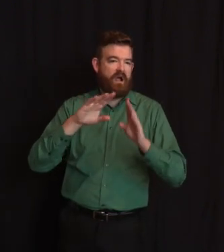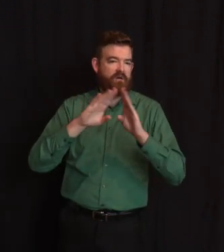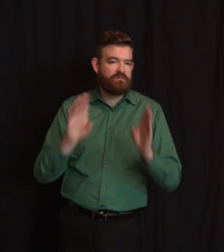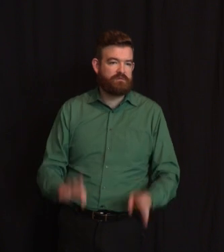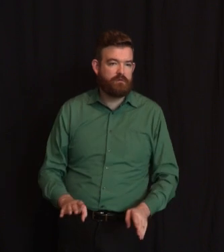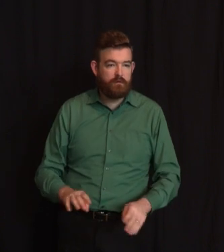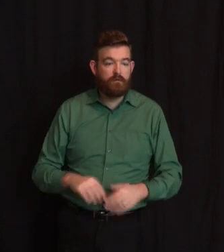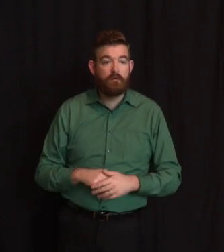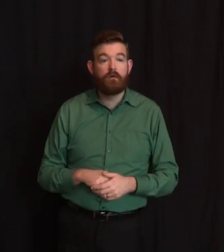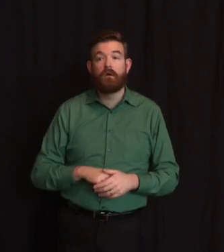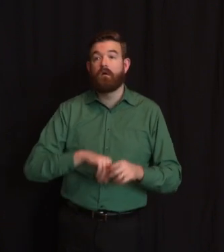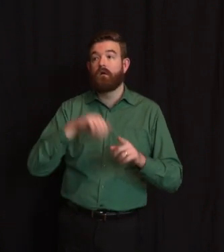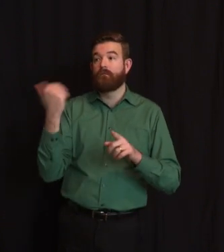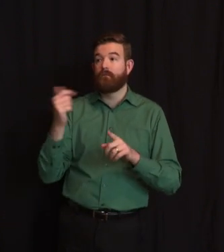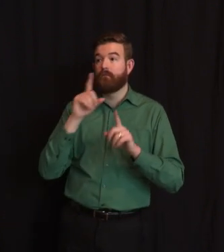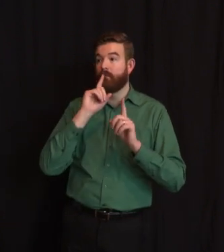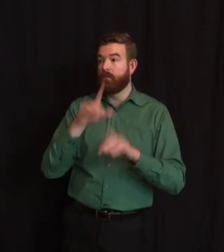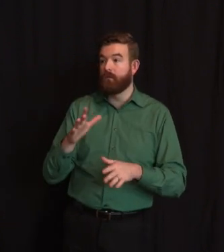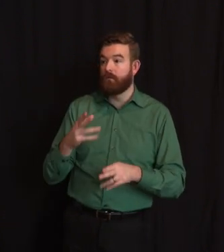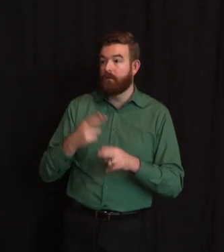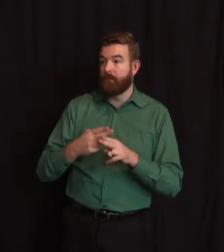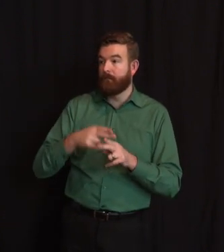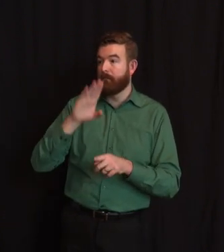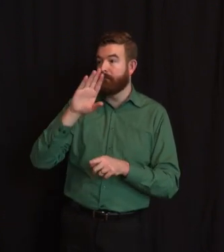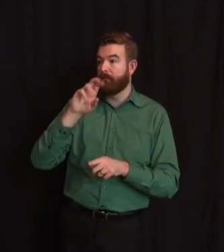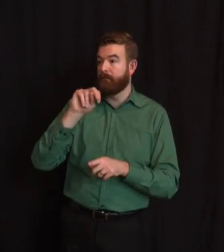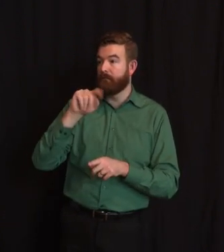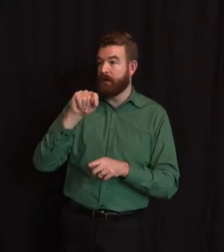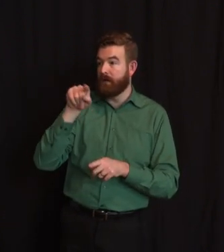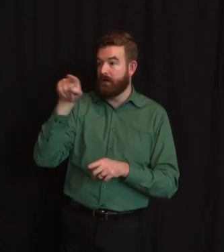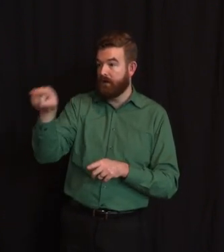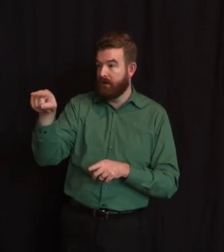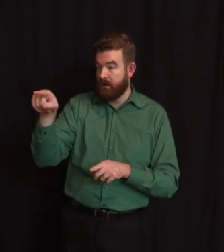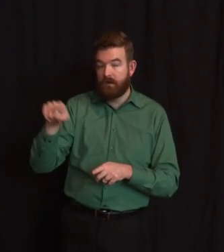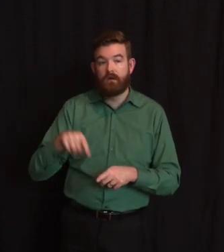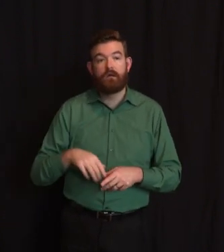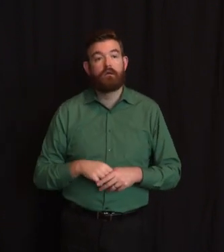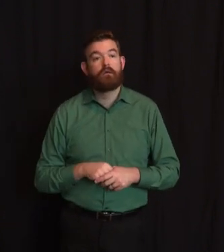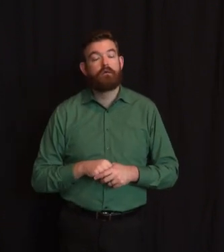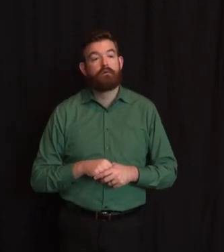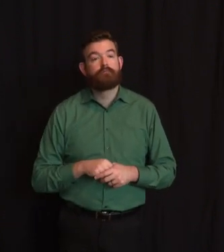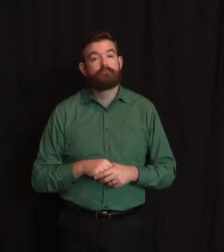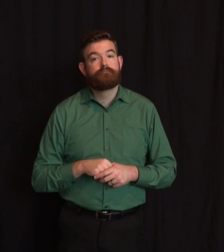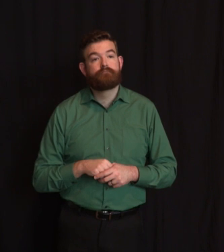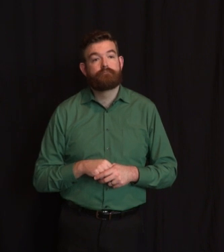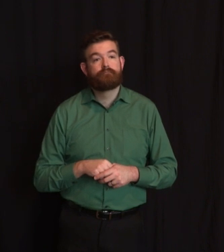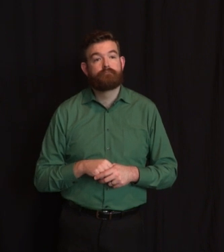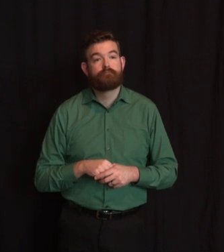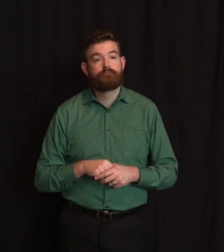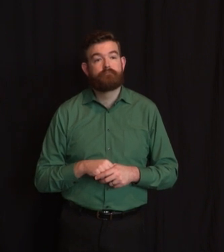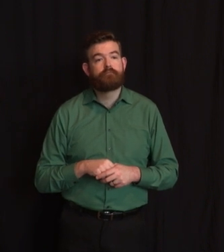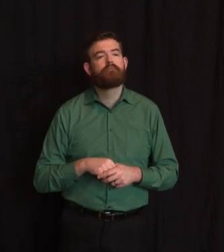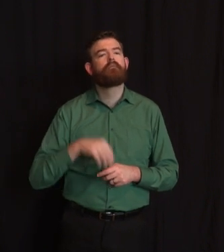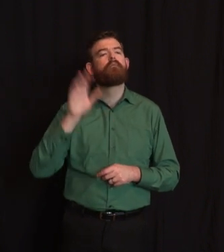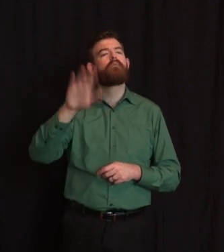Any update – it's been a few days – any update on peak, either in cases or hospitalizations? We still haven't seen that yet, right? And two,